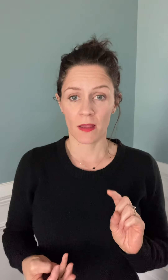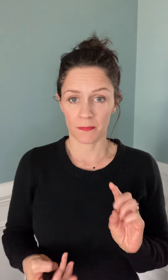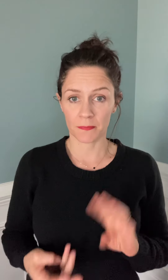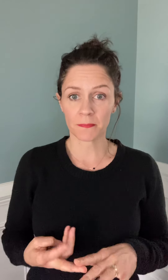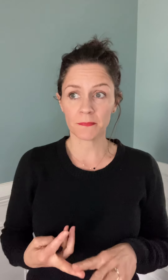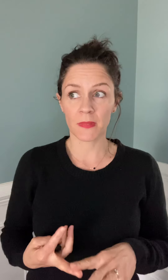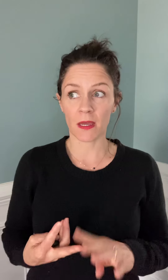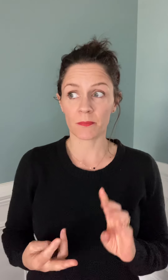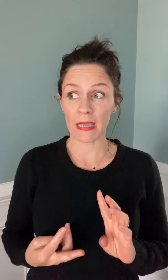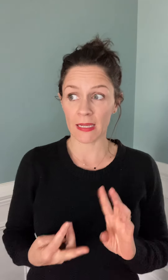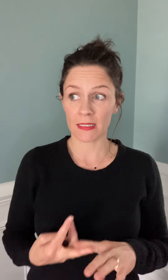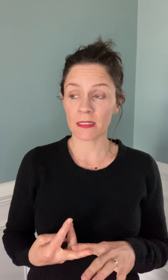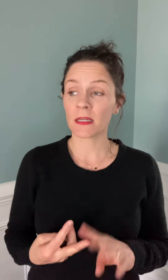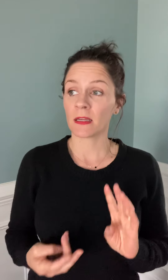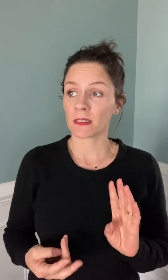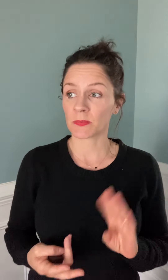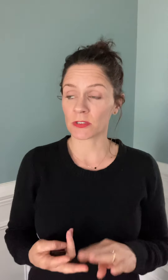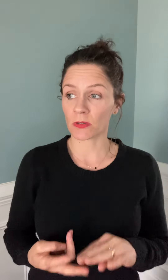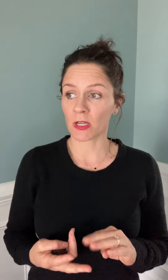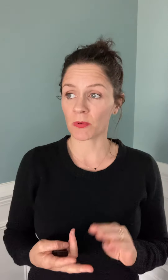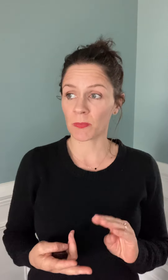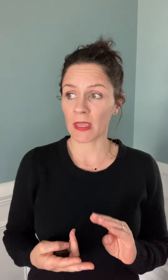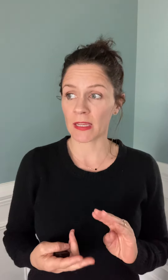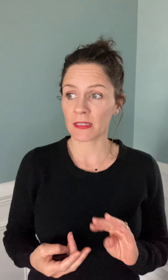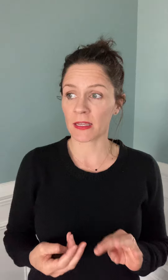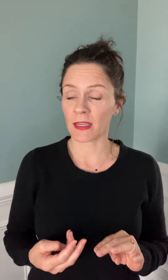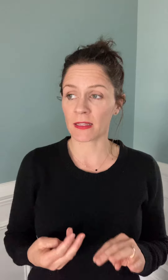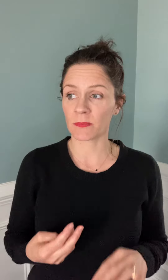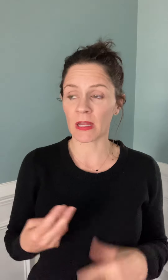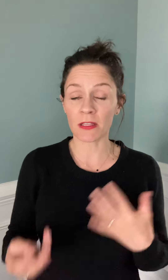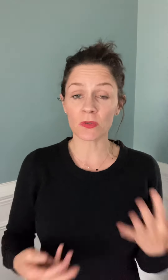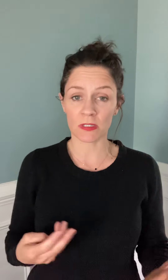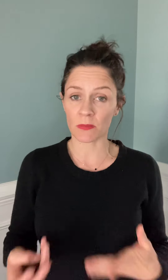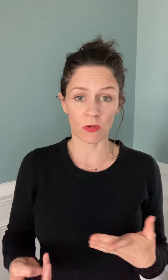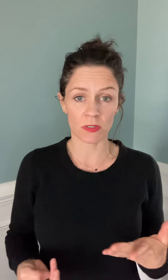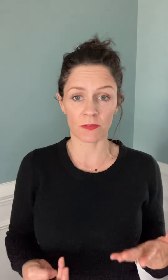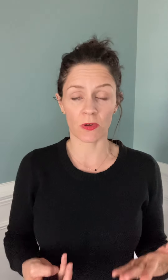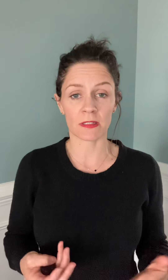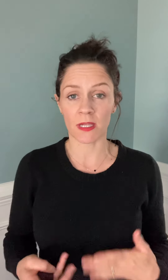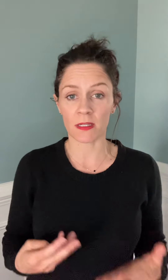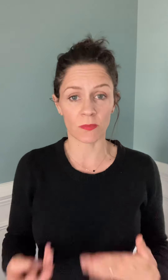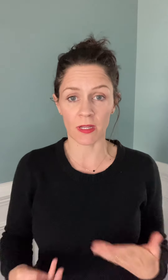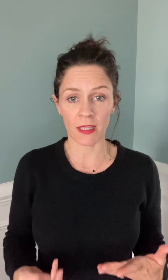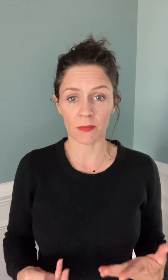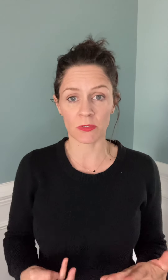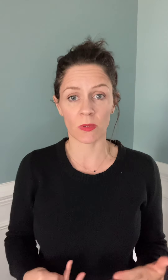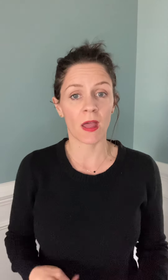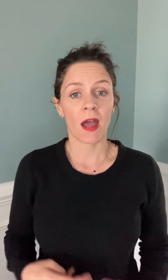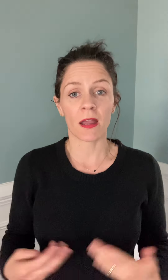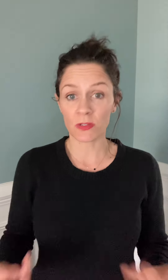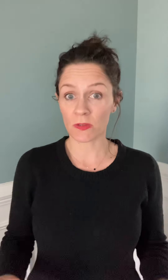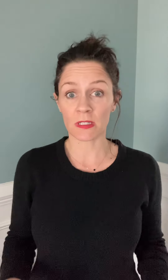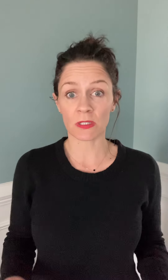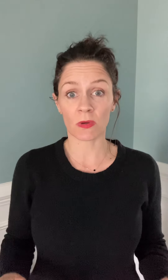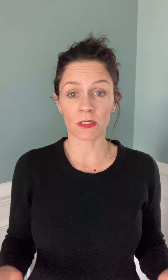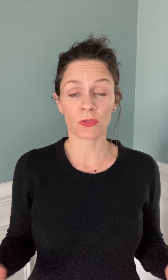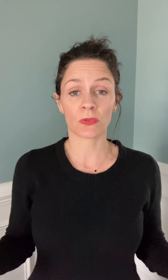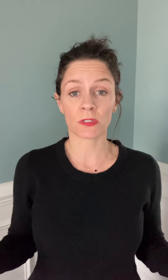pain. It's been shown to help with pain and but I used it mostly for anxiety when I came to it. I also think it's a great tool to